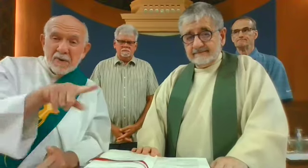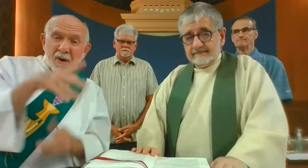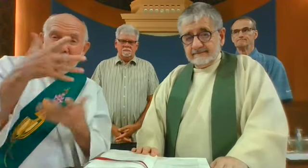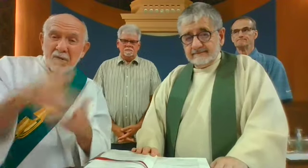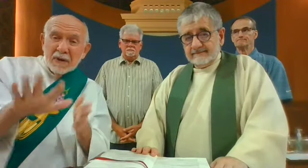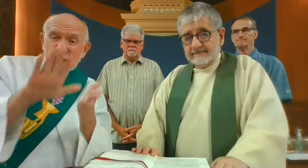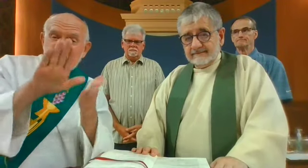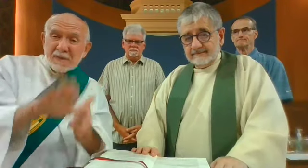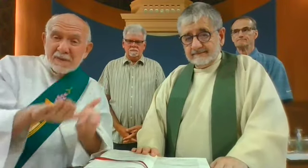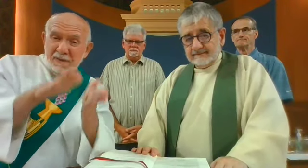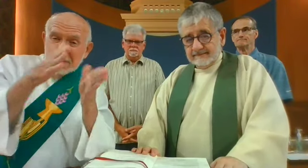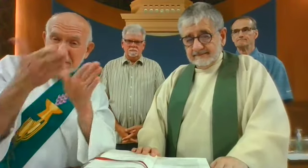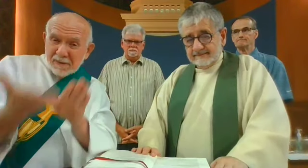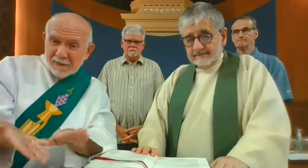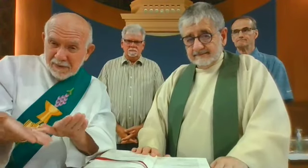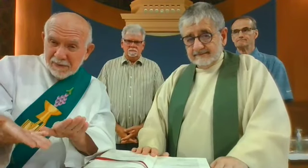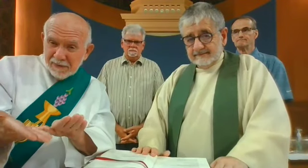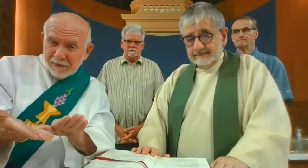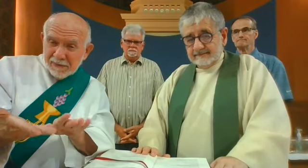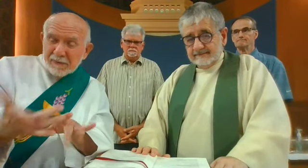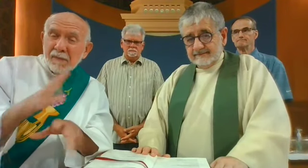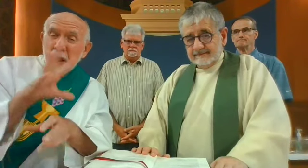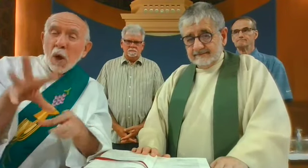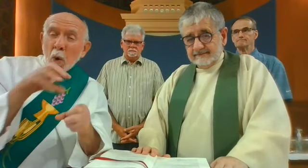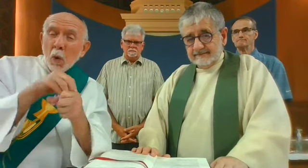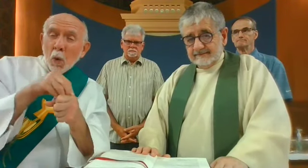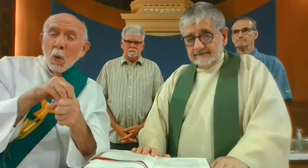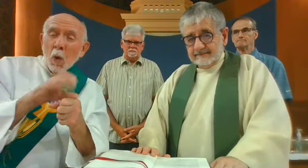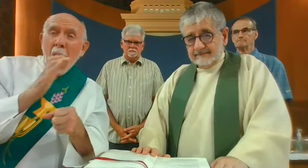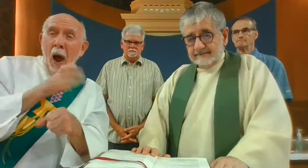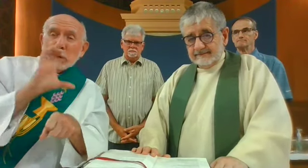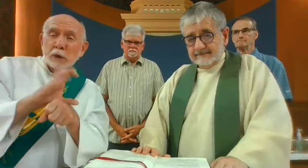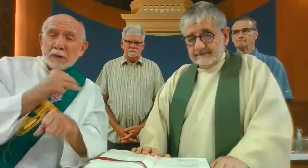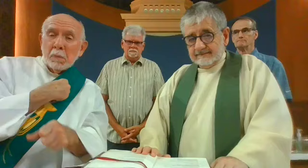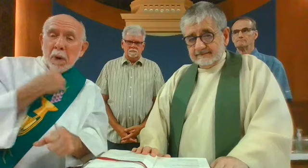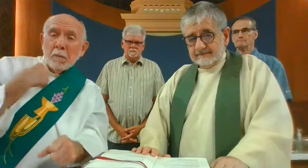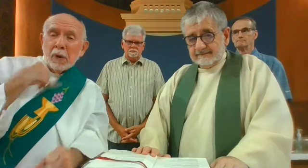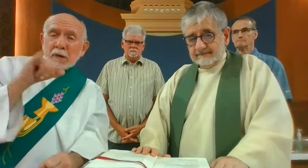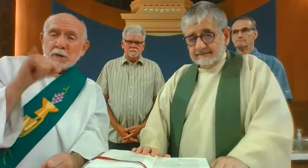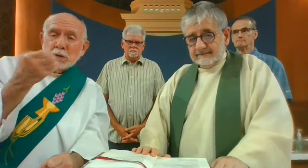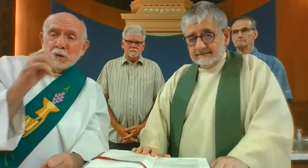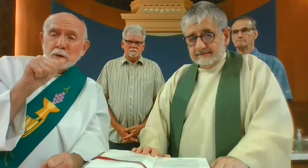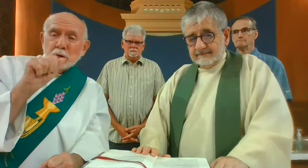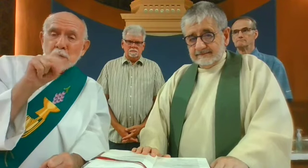For those people that have died, including our church members,